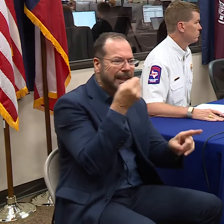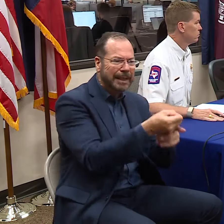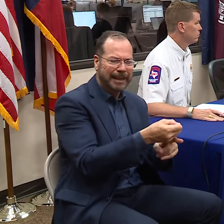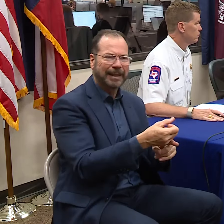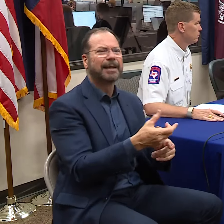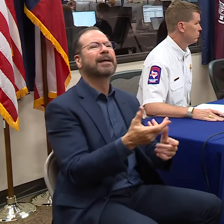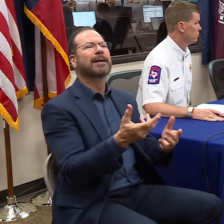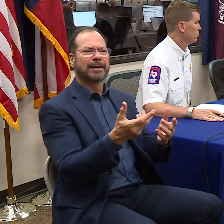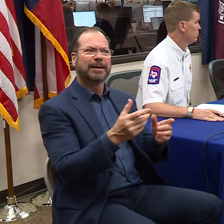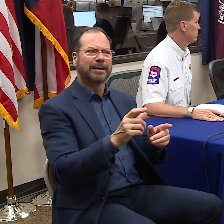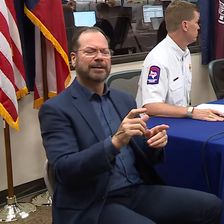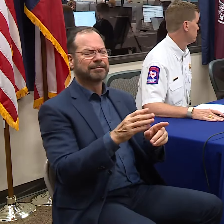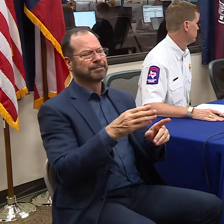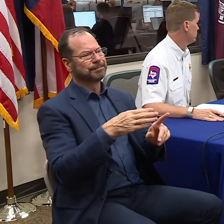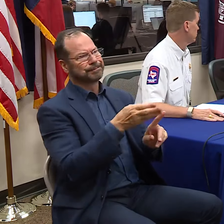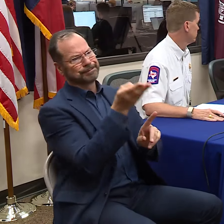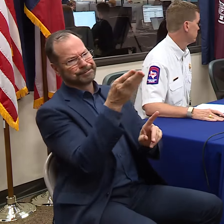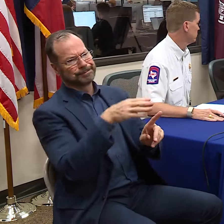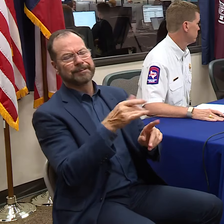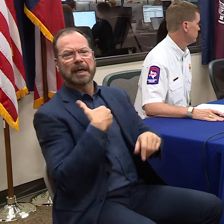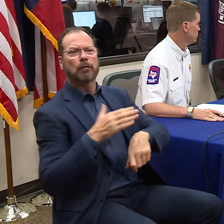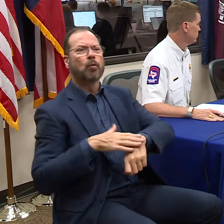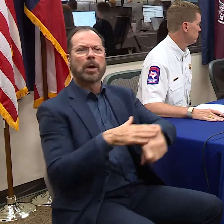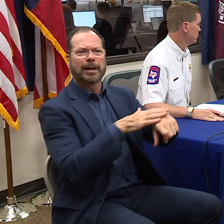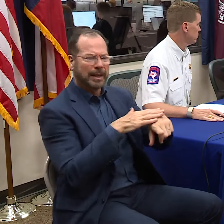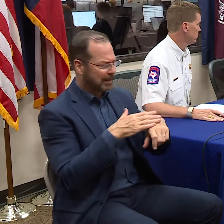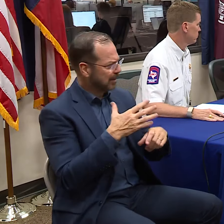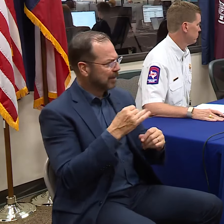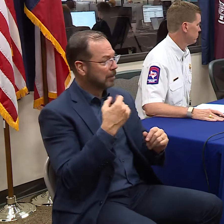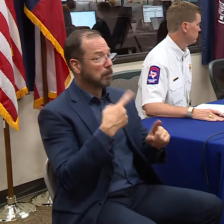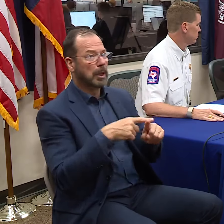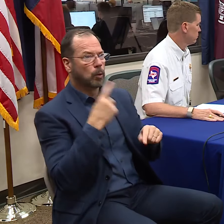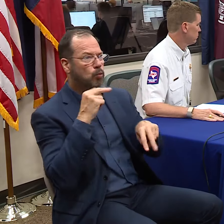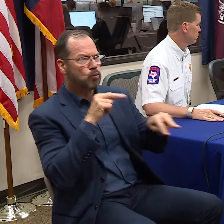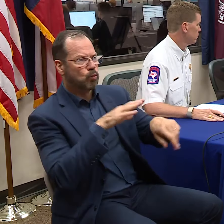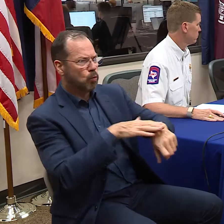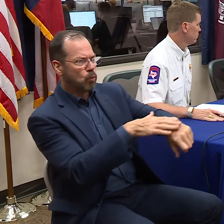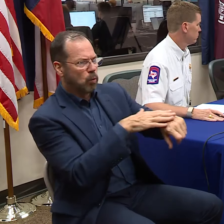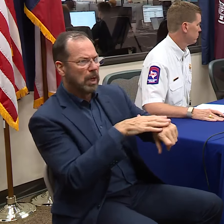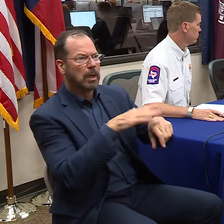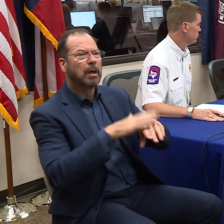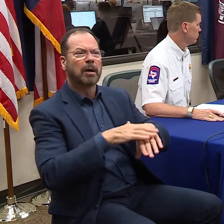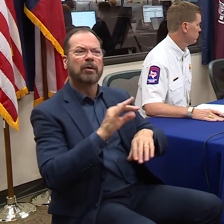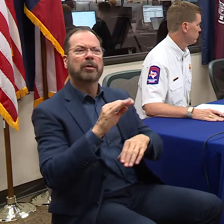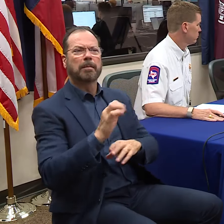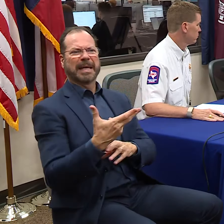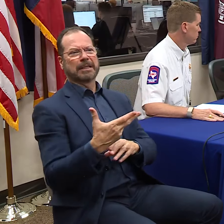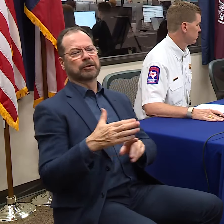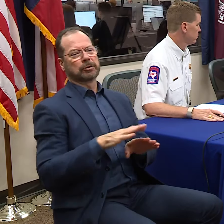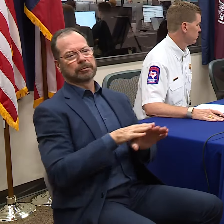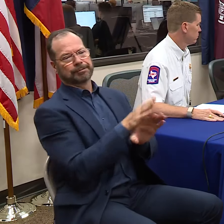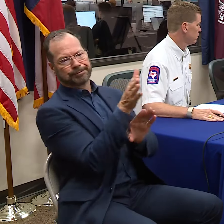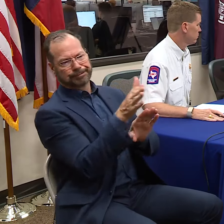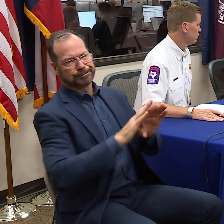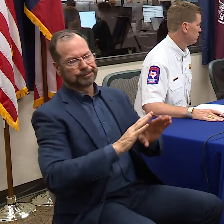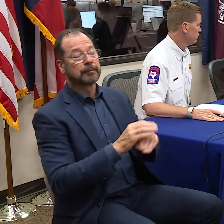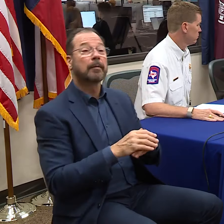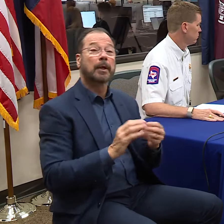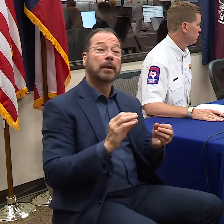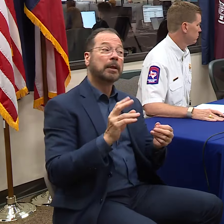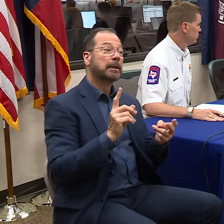there's an area of warning as well as a watch along that coastal area we've discussed. Number two,